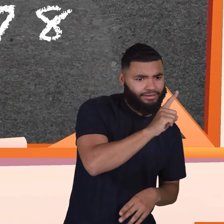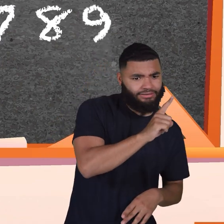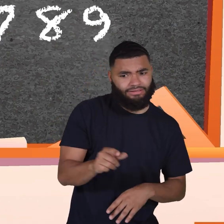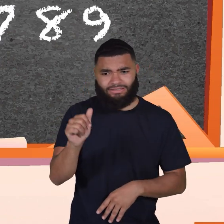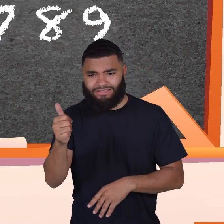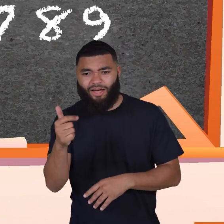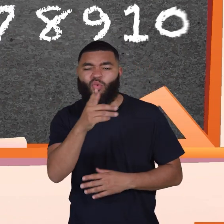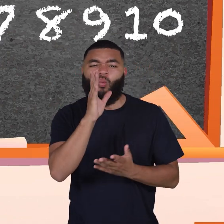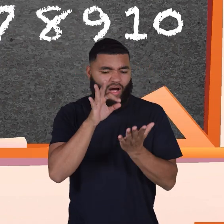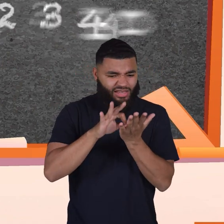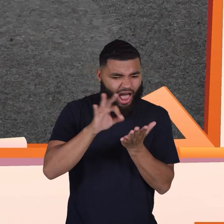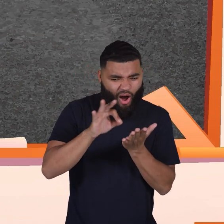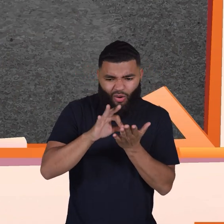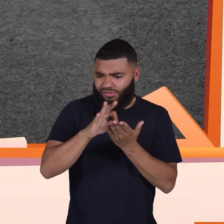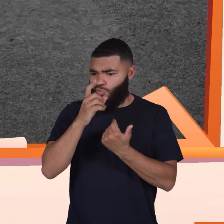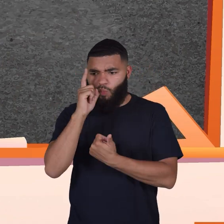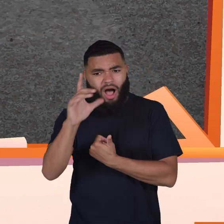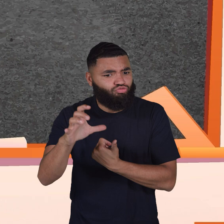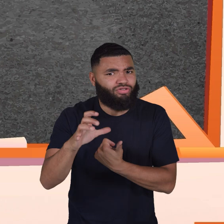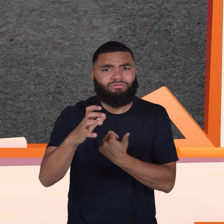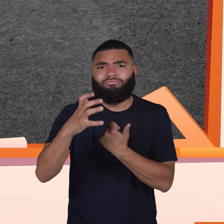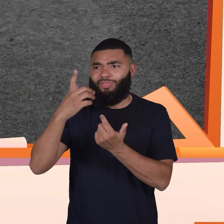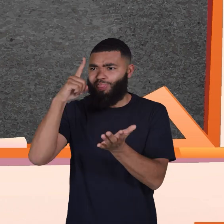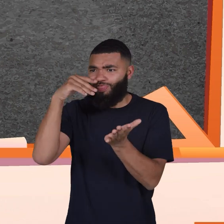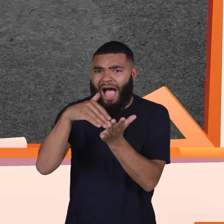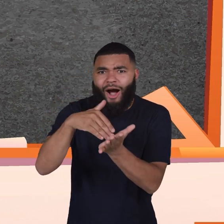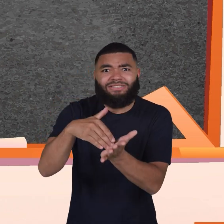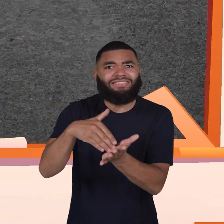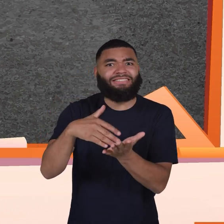count hundreds, thousands, and even millions!